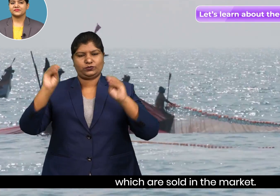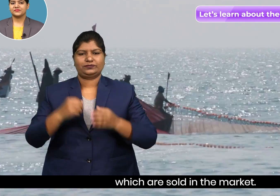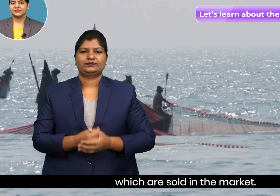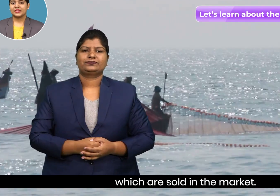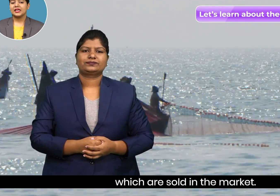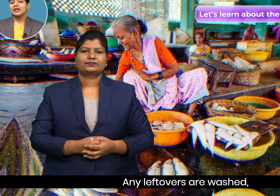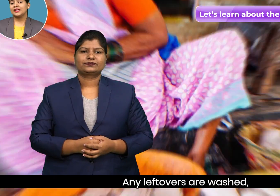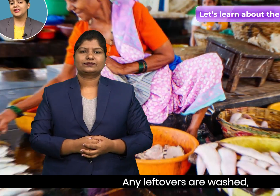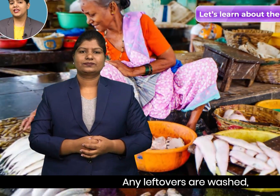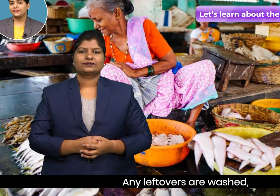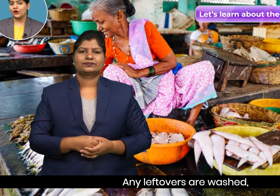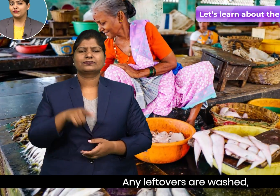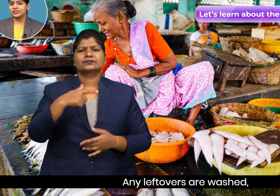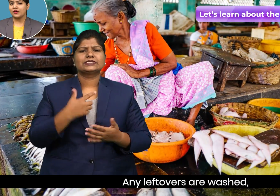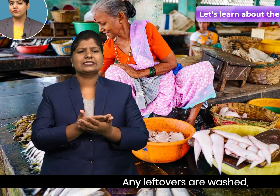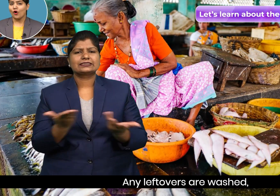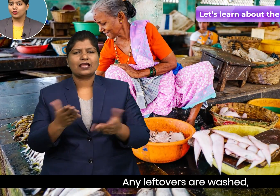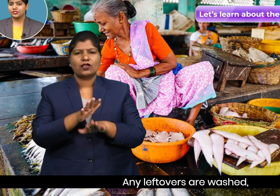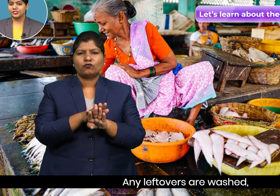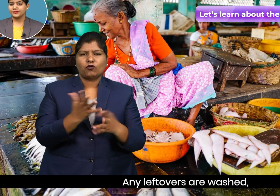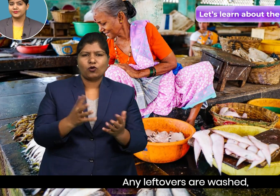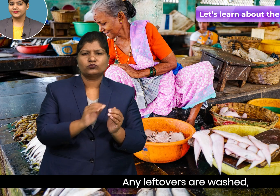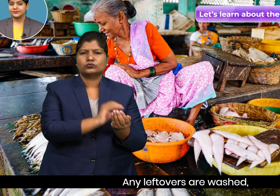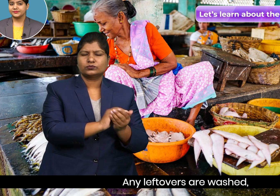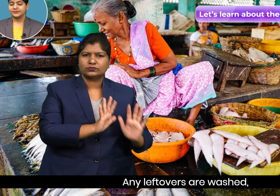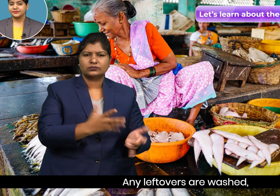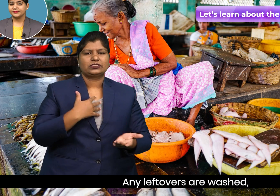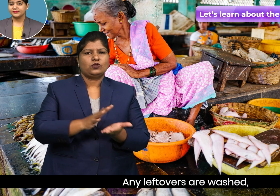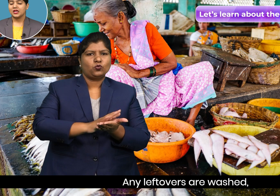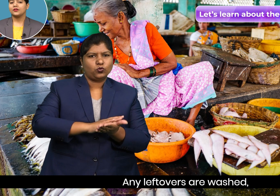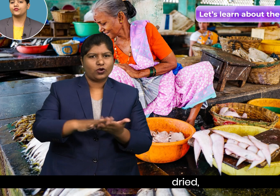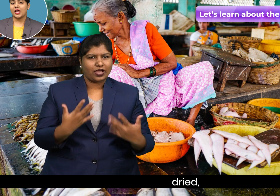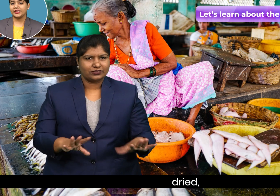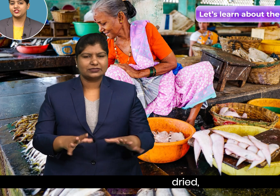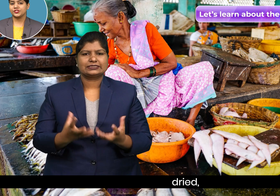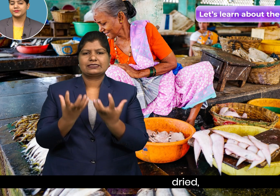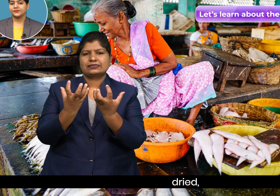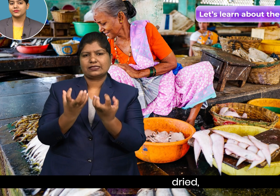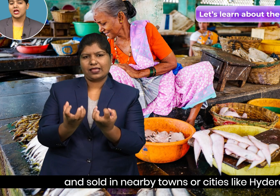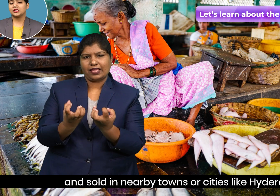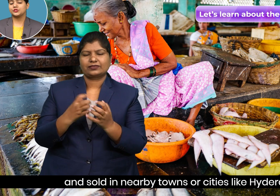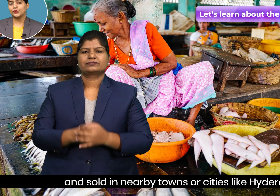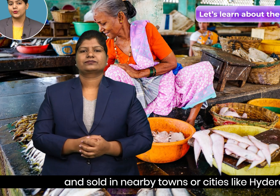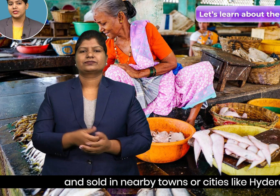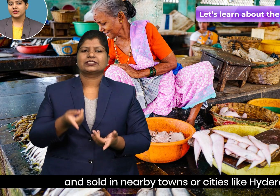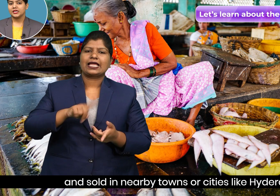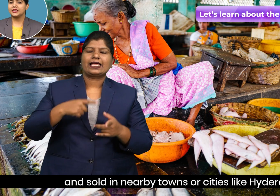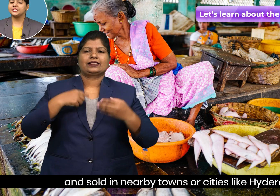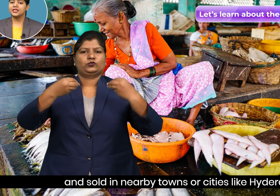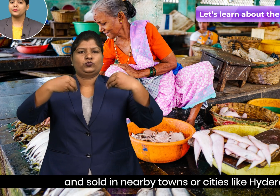Any leftovers are washed, dried and sold in nearby